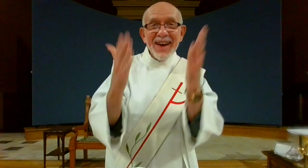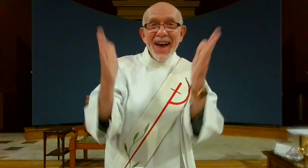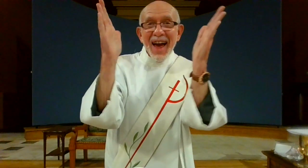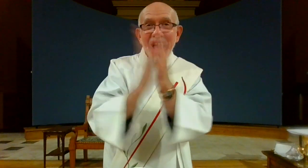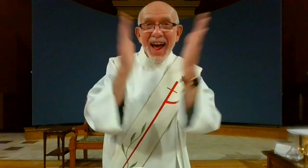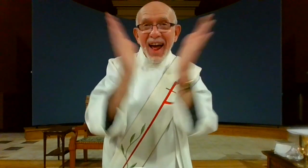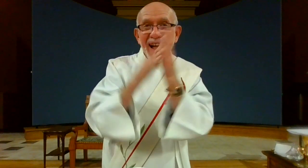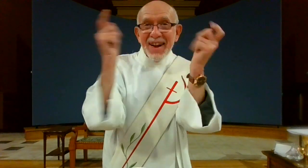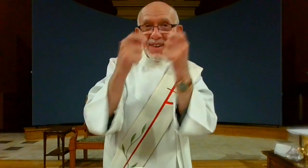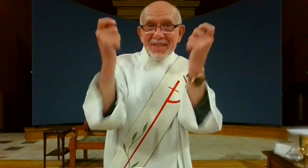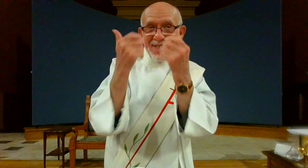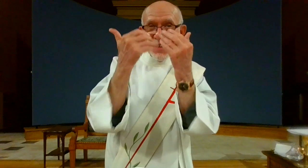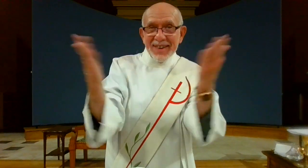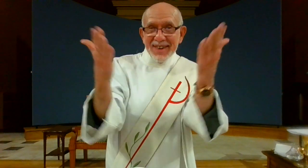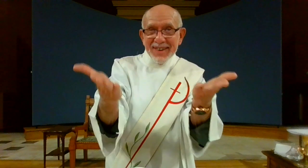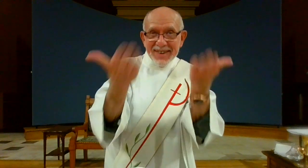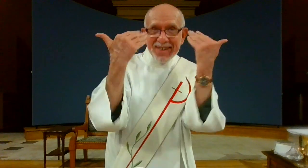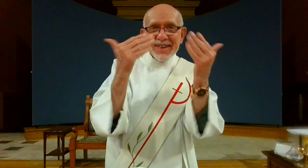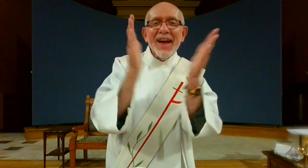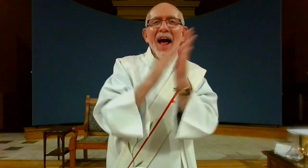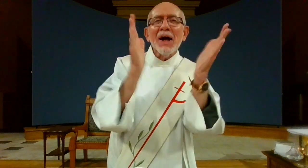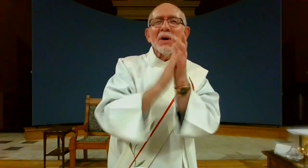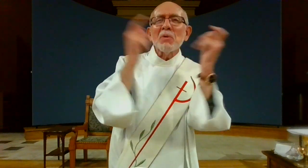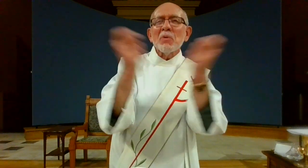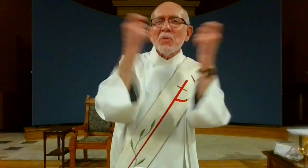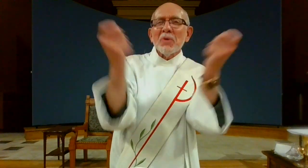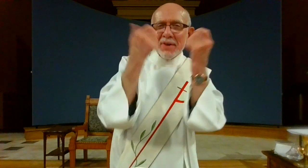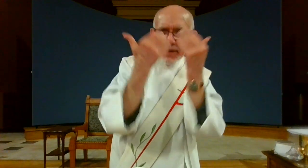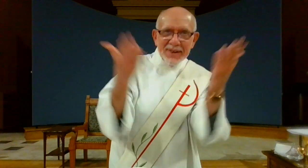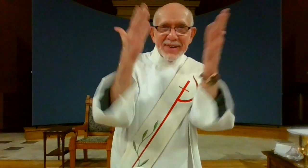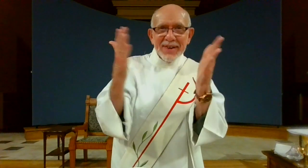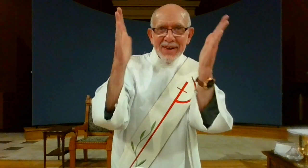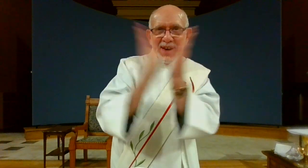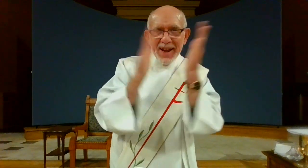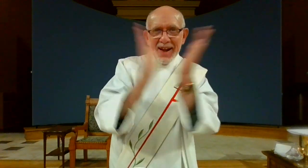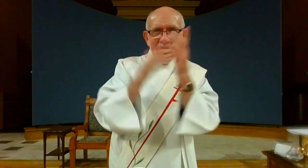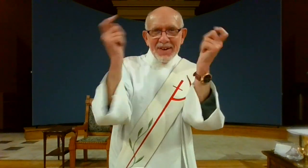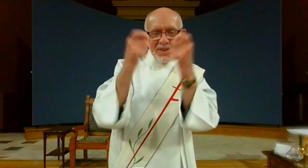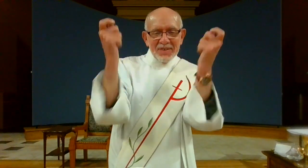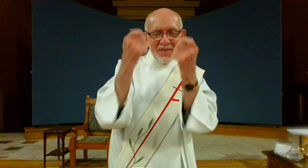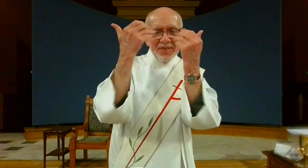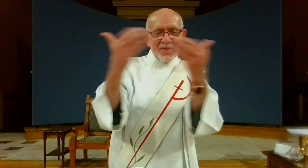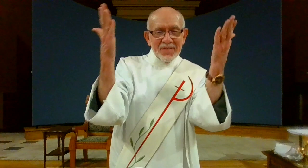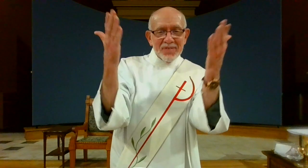Alleluia Alleluia Alleluia Alleluia me Alleluia Alleluia